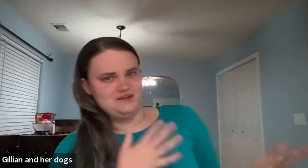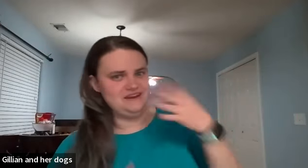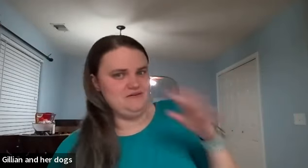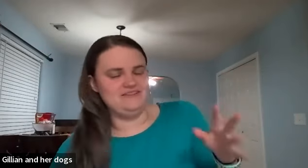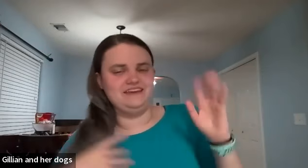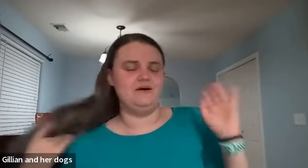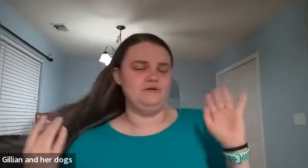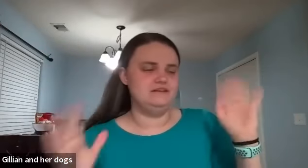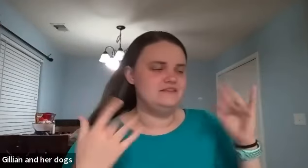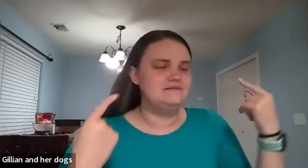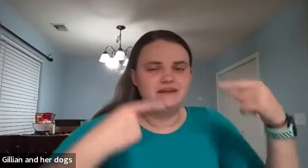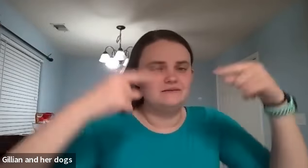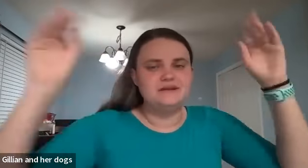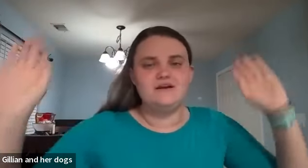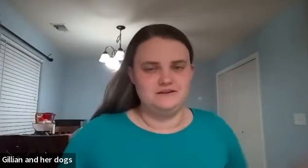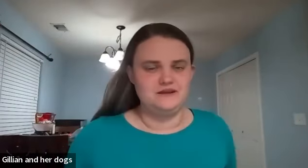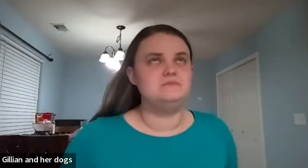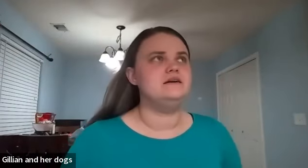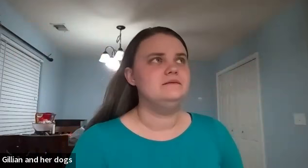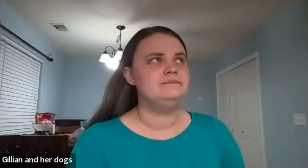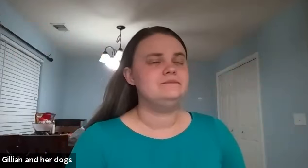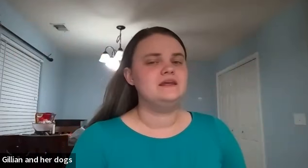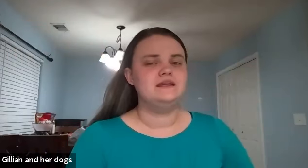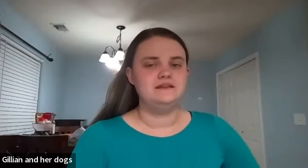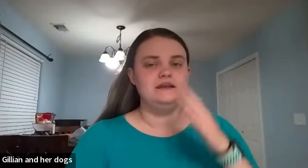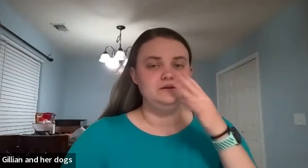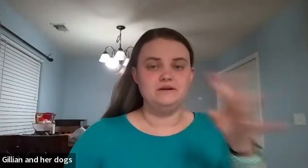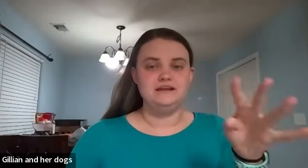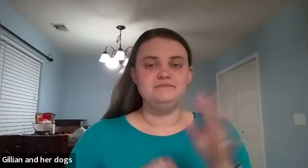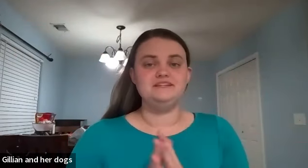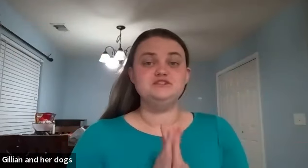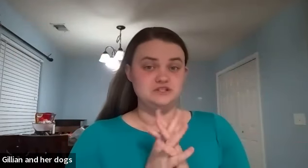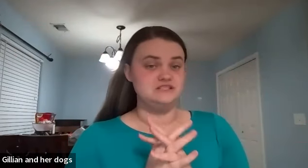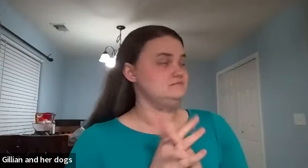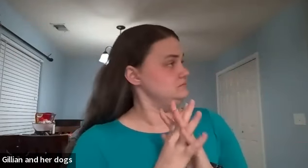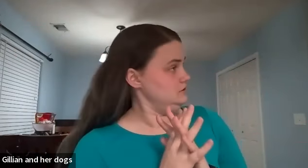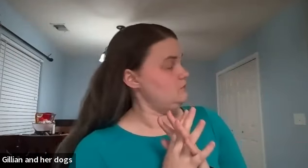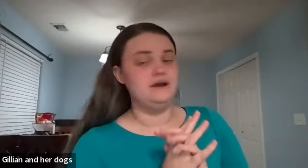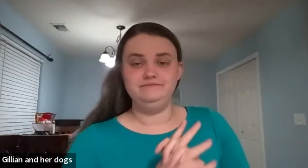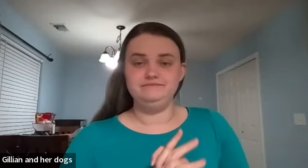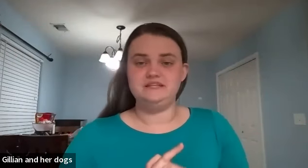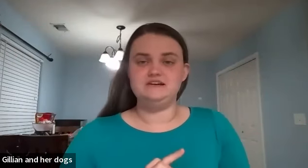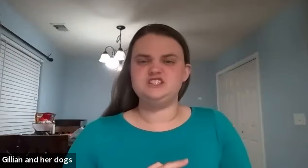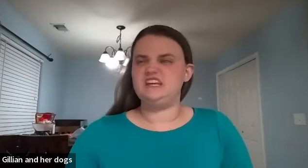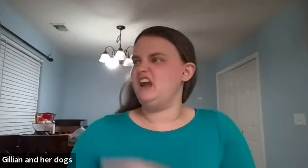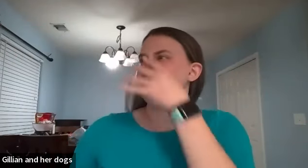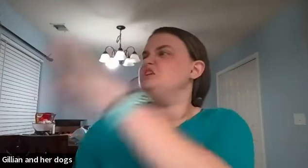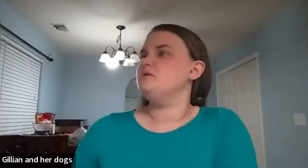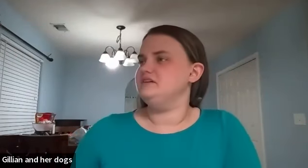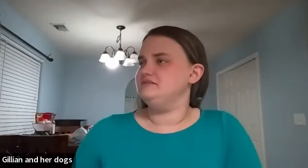they oh they can make a big argument i'm like ignoring it means you just look away but they'll just like i ignore you